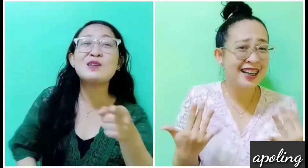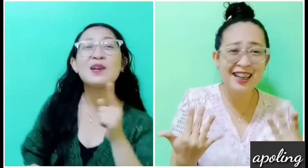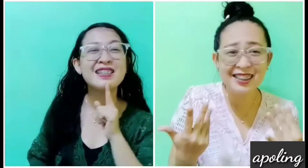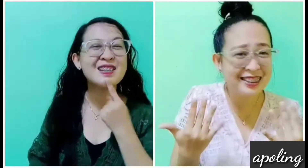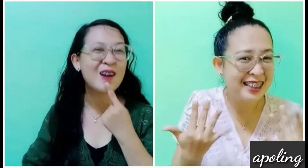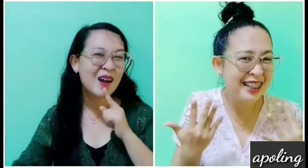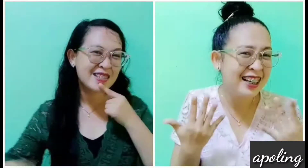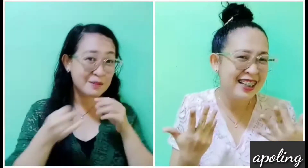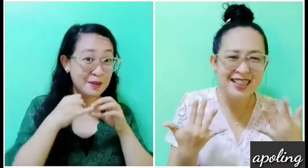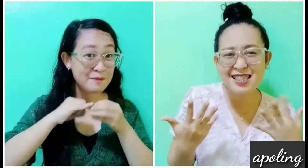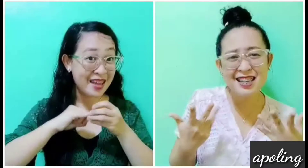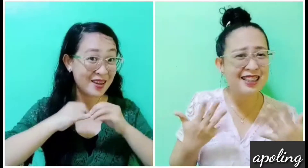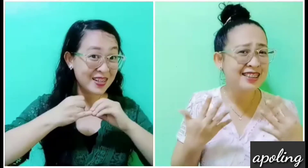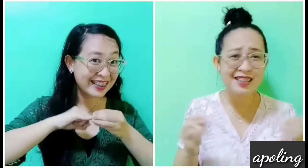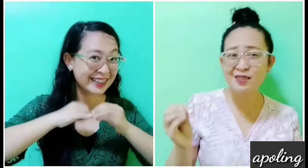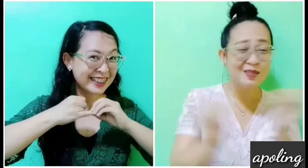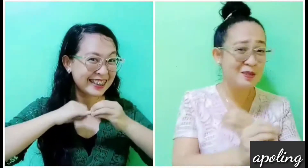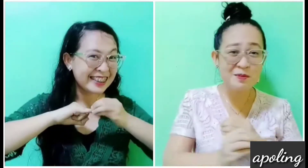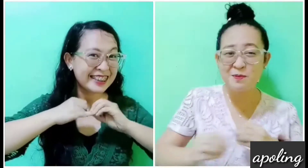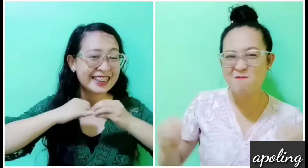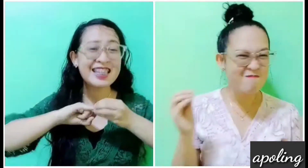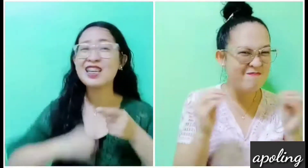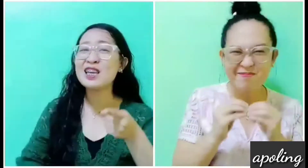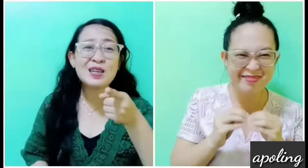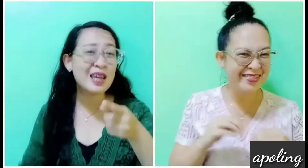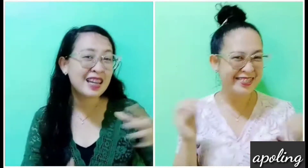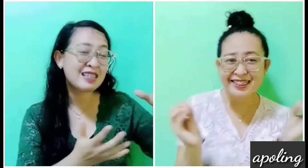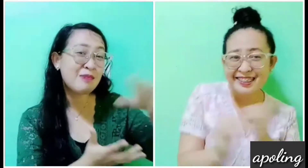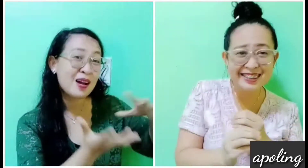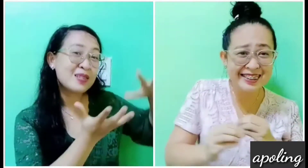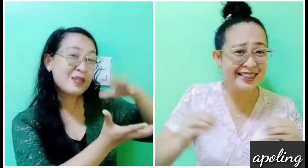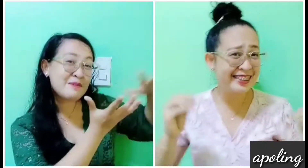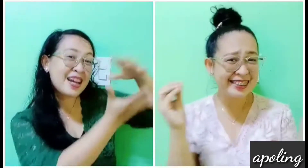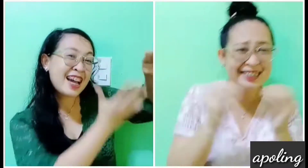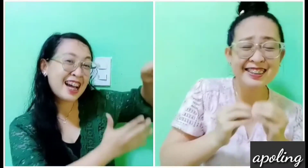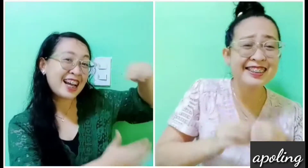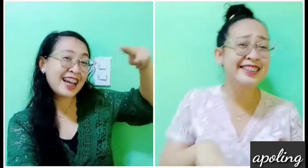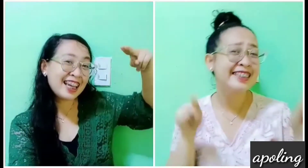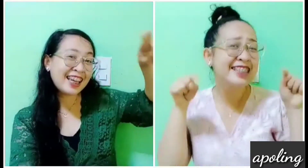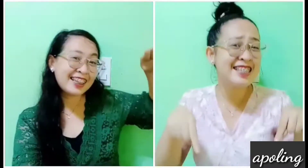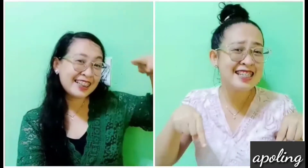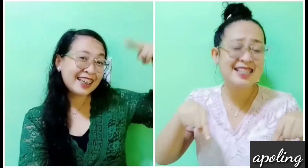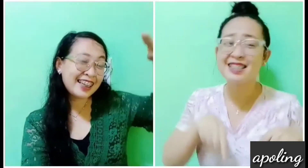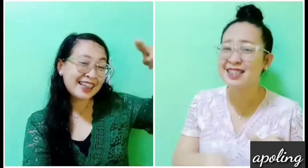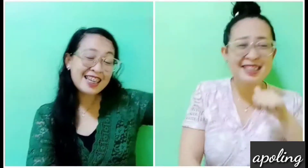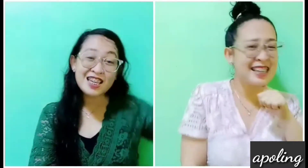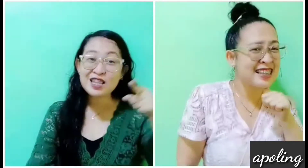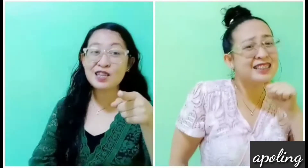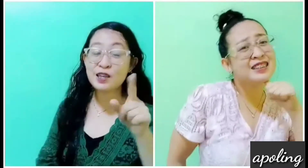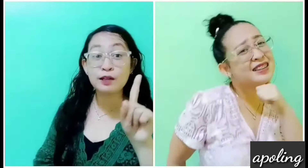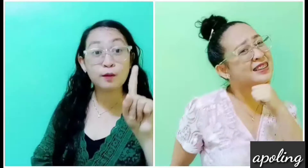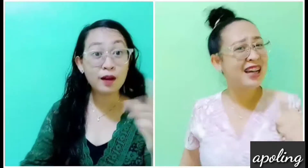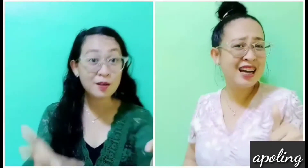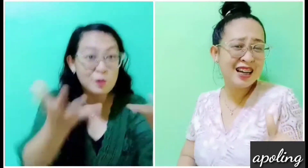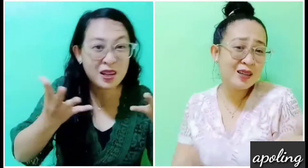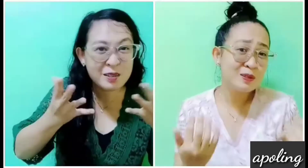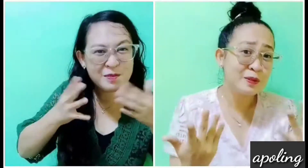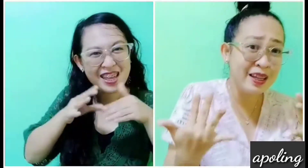You're the spark to my berry You're the smoke to my hype You're the one I wanna